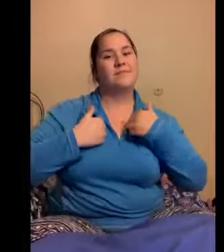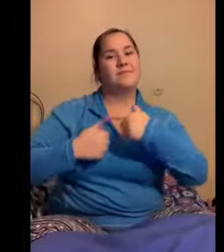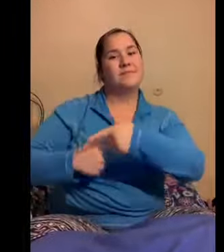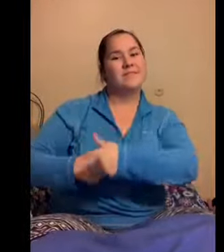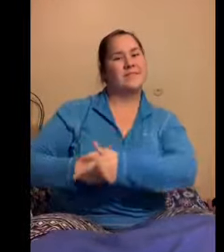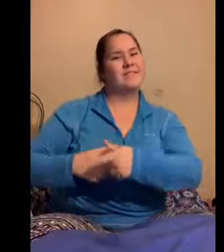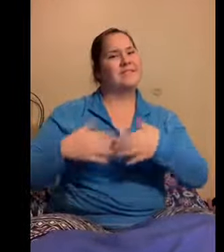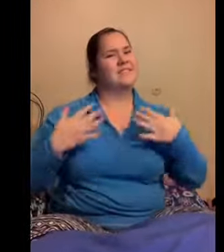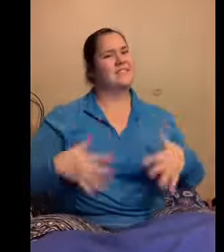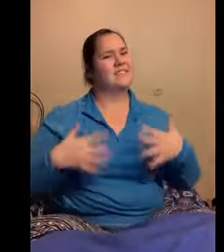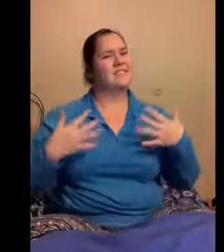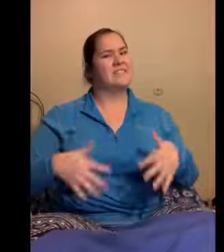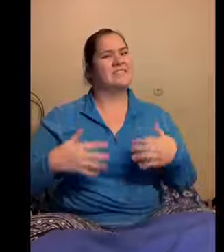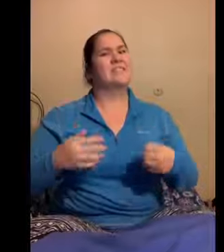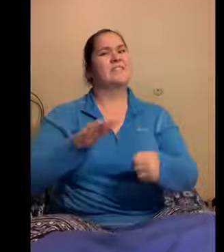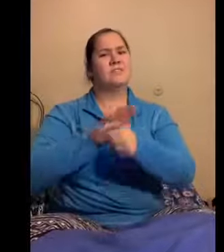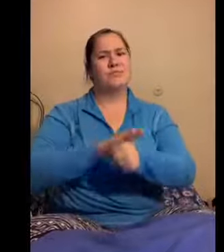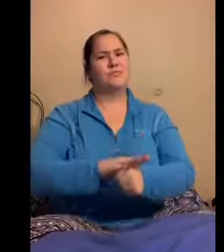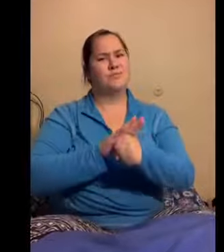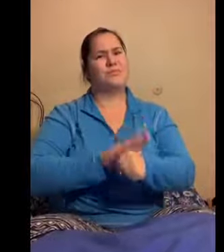ever shoot